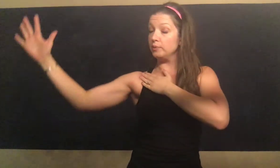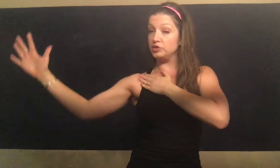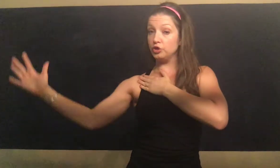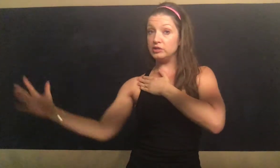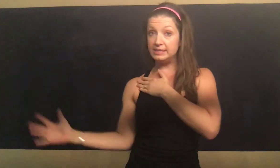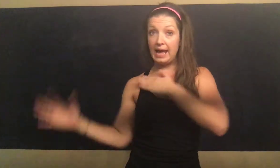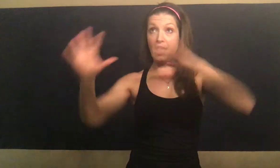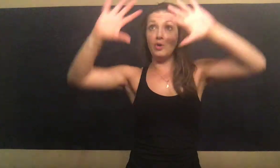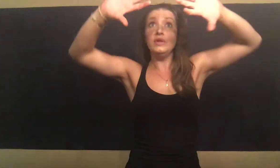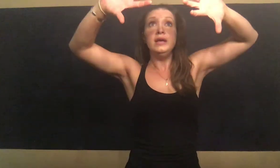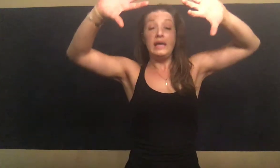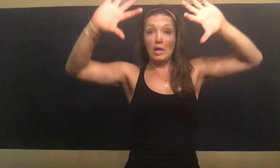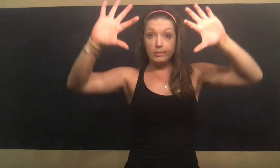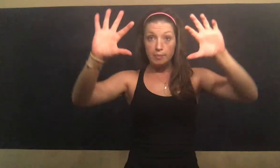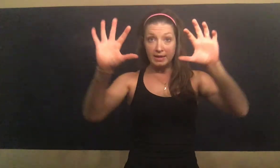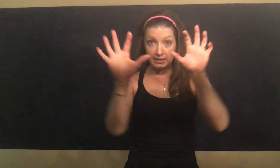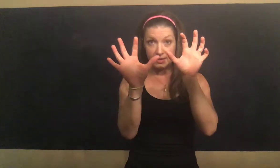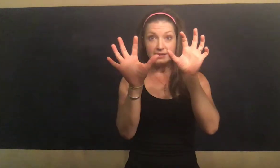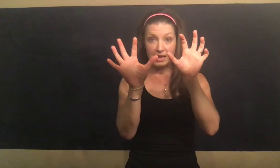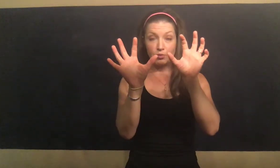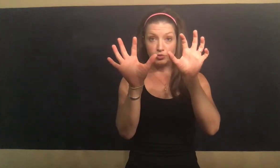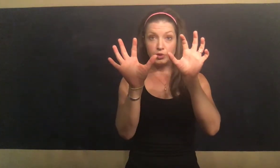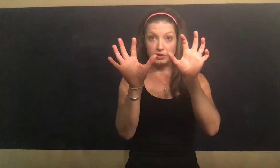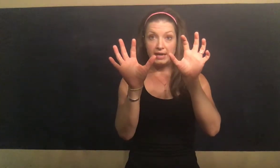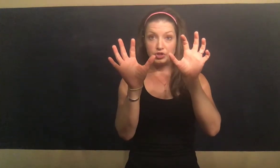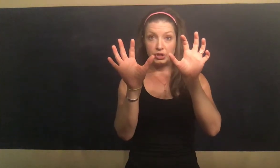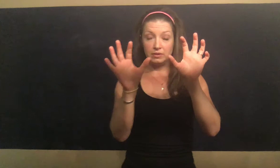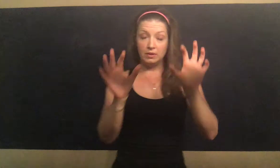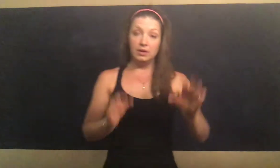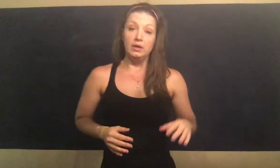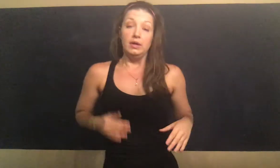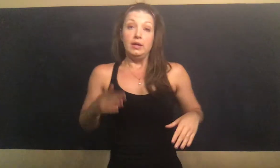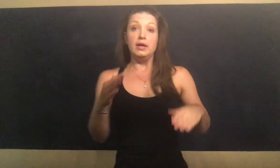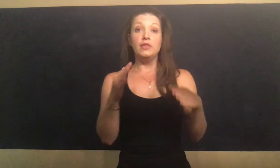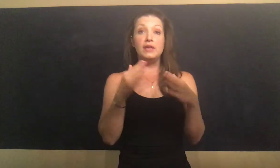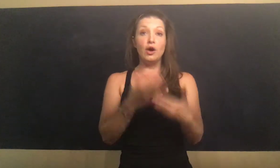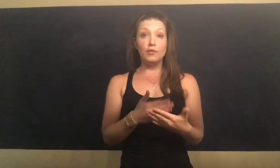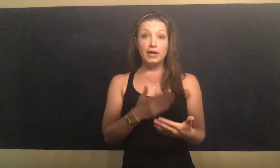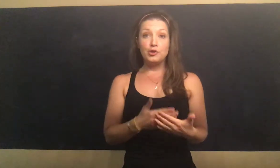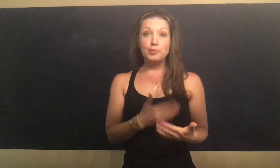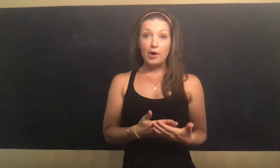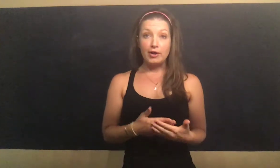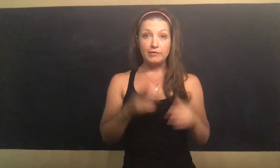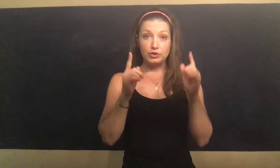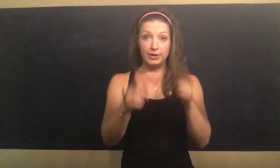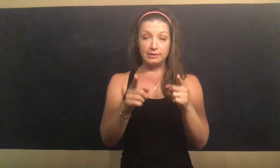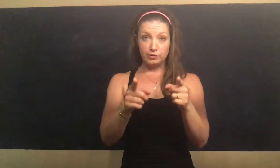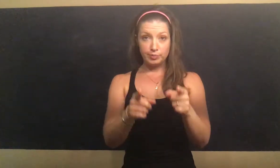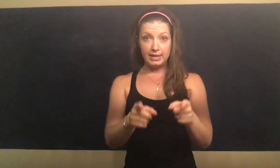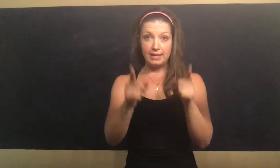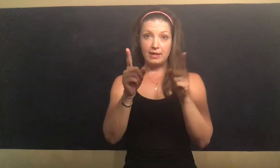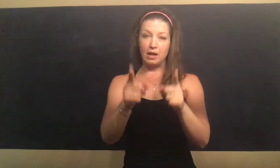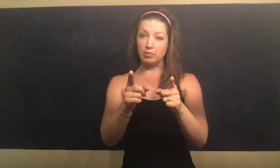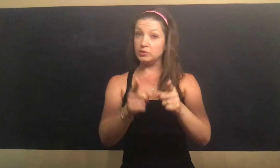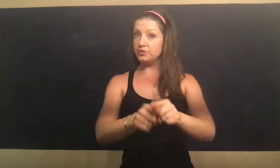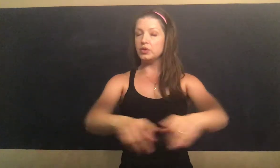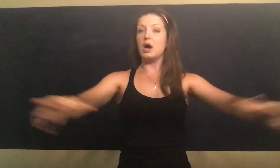return down, it comes back into that downward rotation. The only other part of the transverse plane that I almost forgot